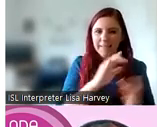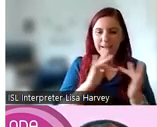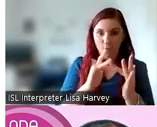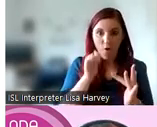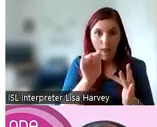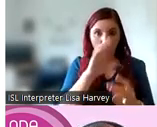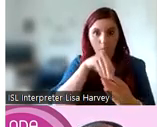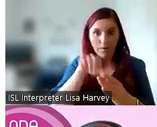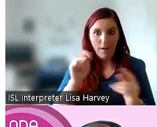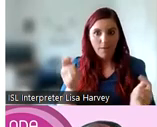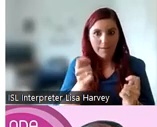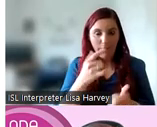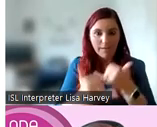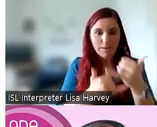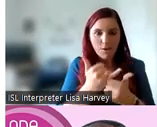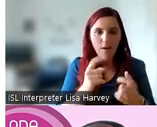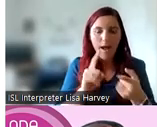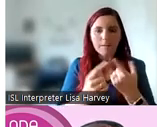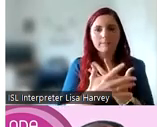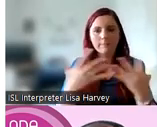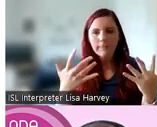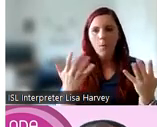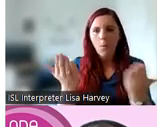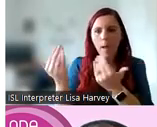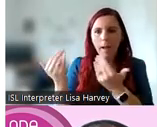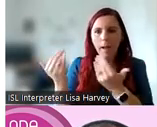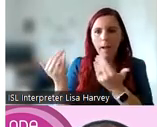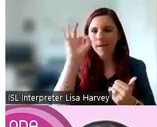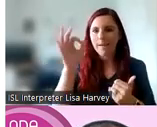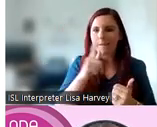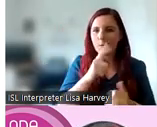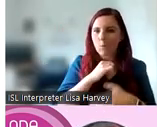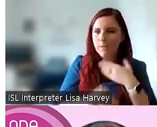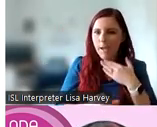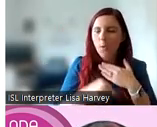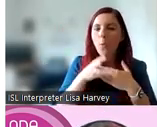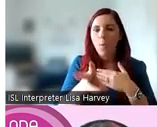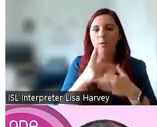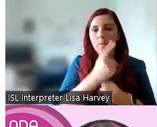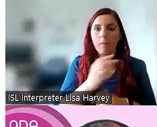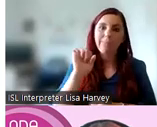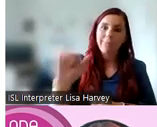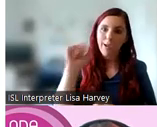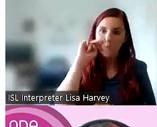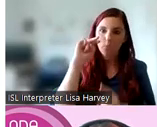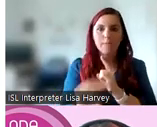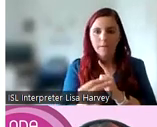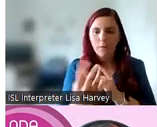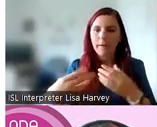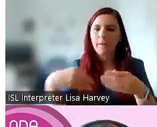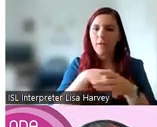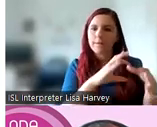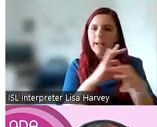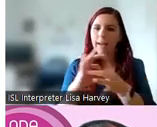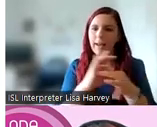year. And I want to express a very warm welcome and thank you to our guest speakers today who are going to share their perspectives of being involved in collaborative